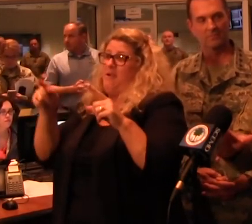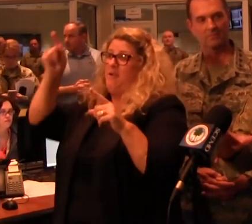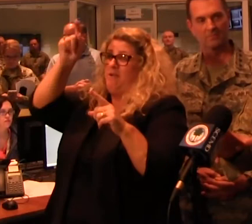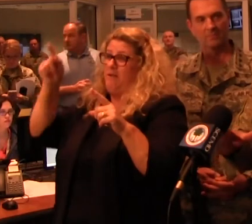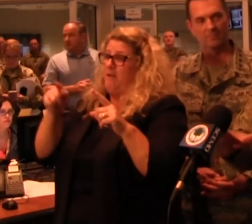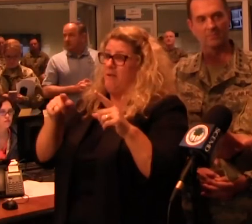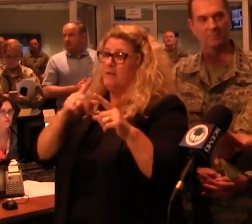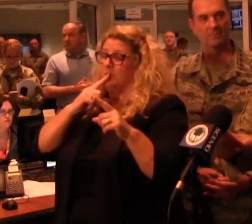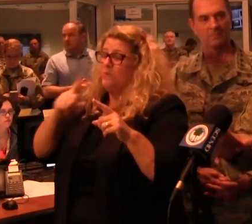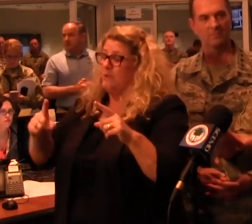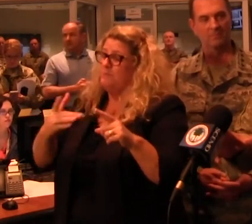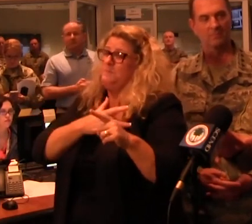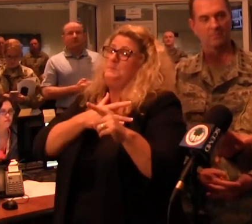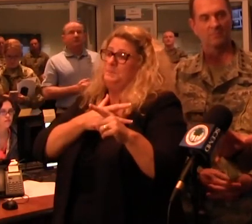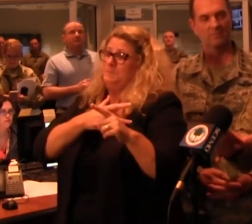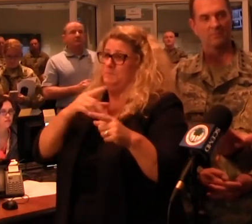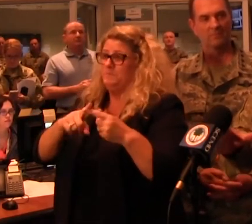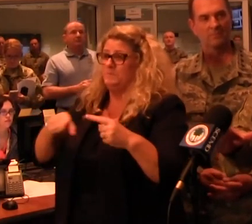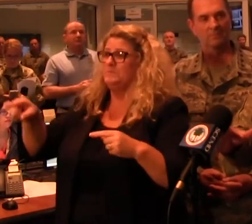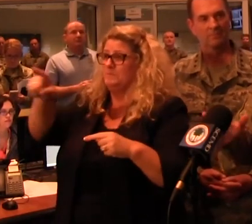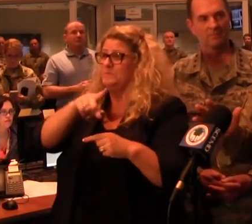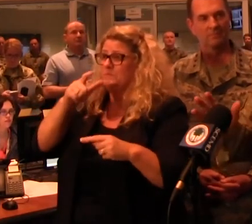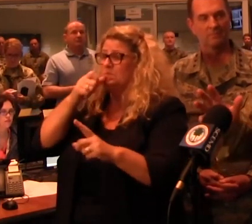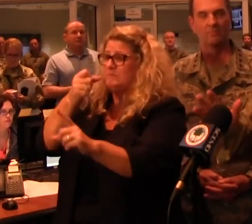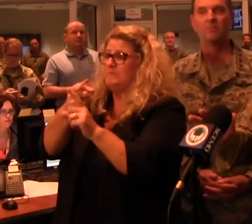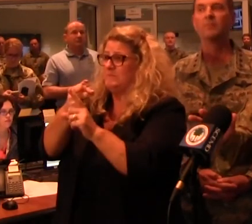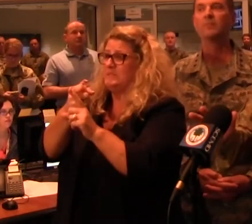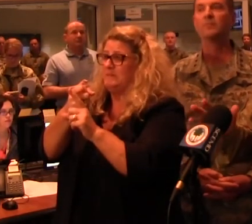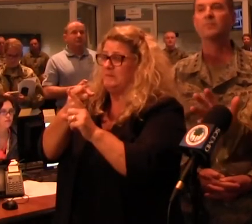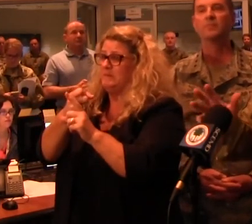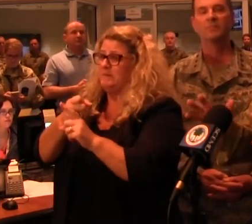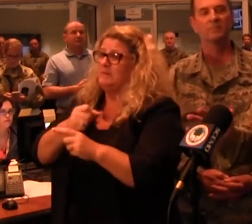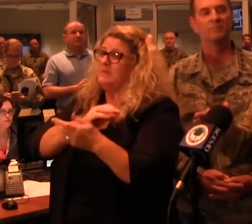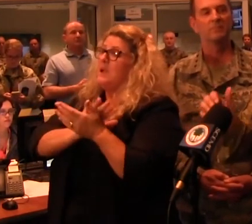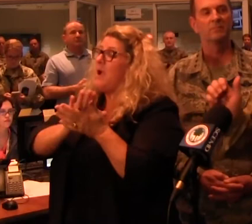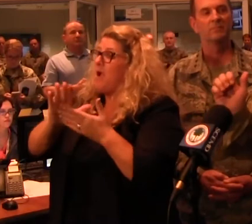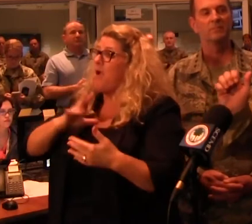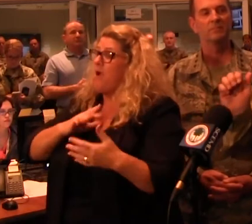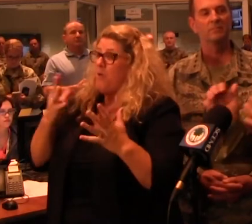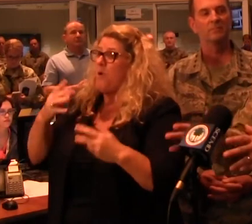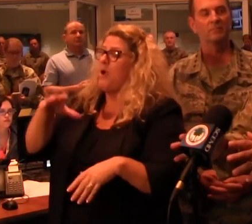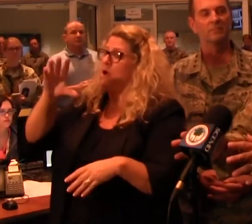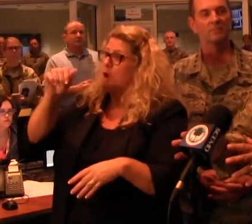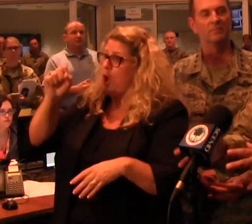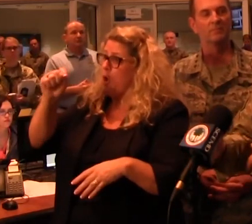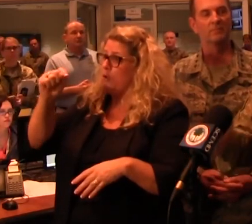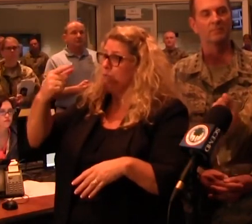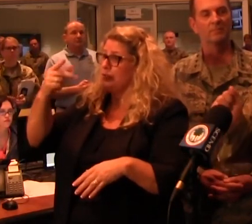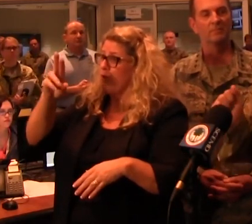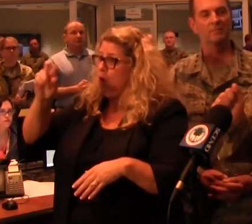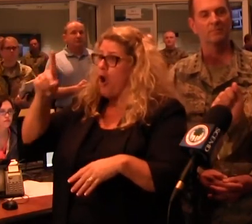minds go out to everyone that's affected out there. But the nice thing is we've got the Coast Guard flying the coast.